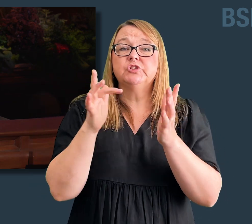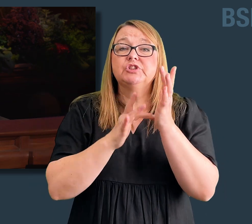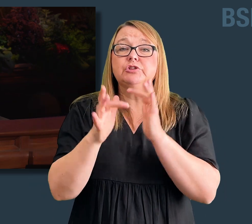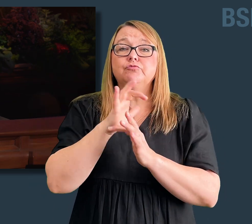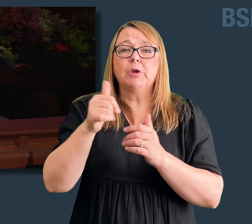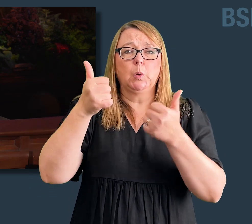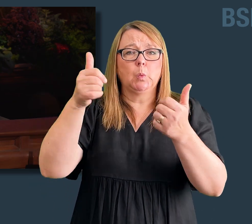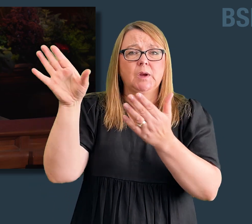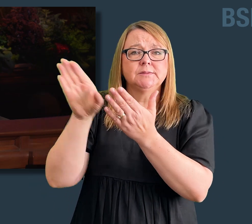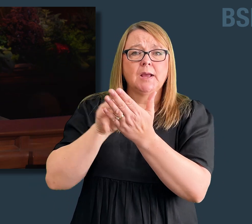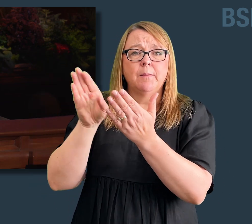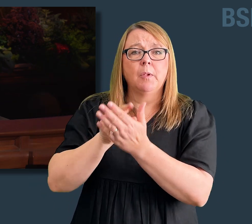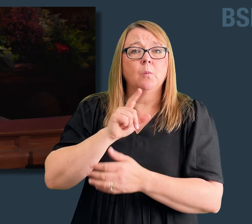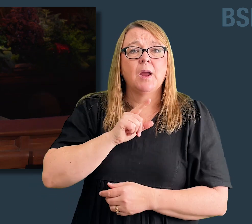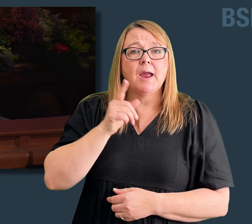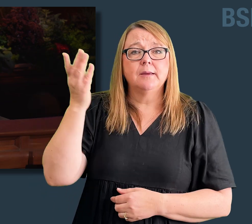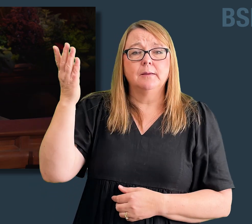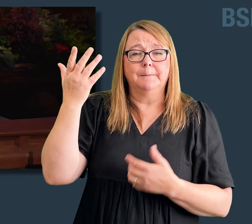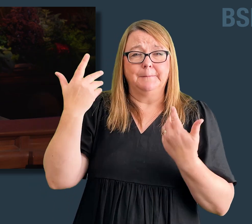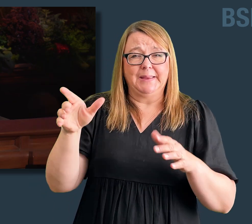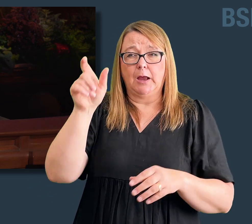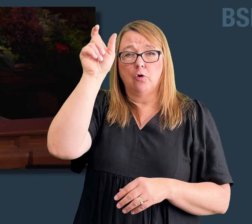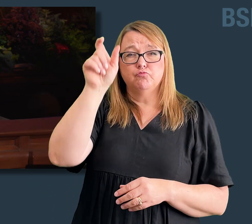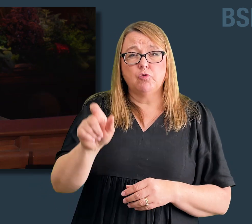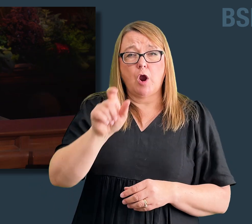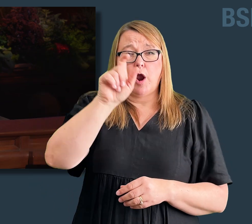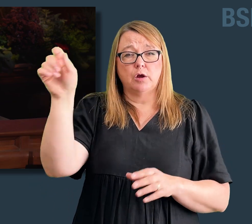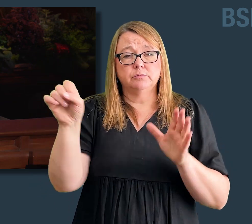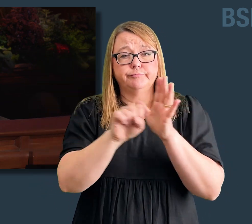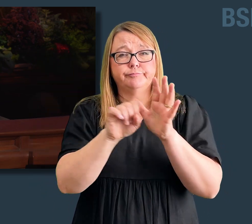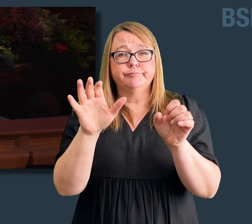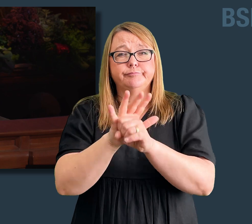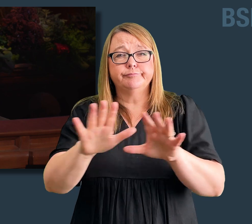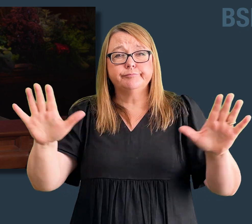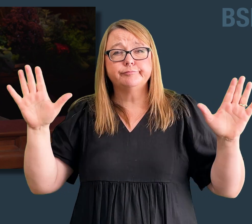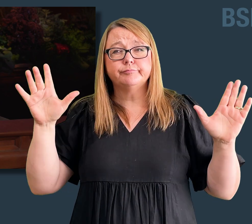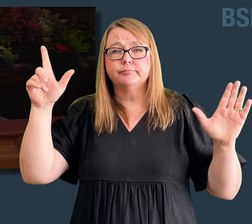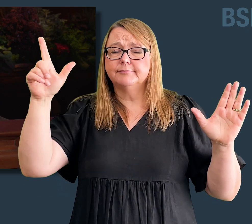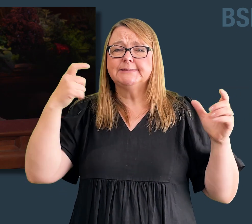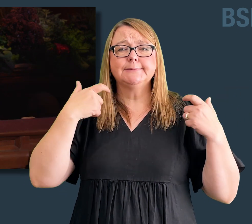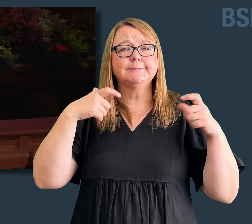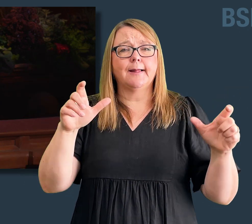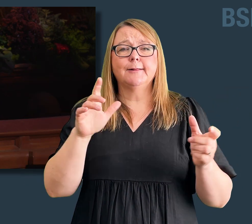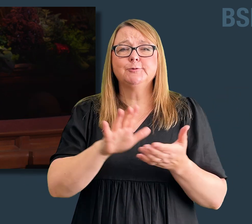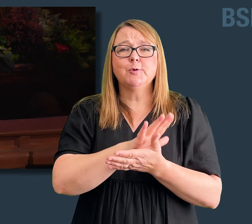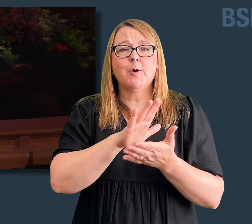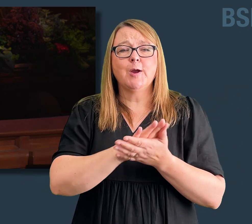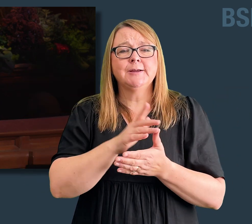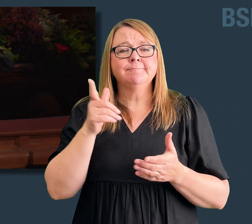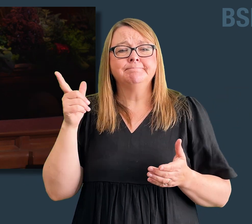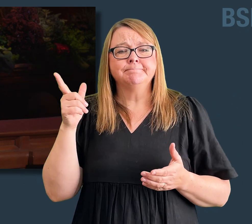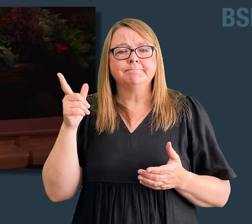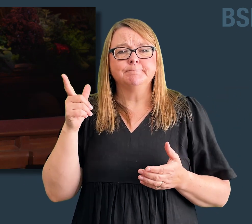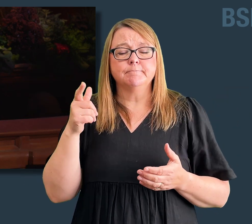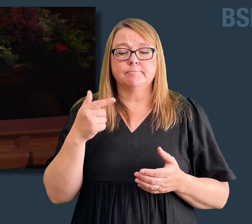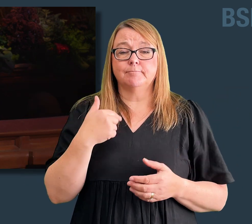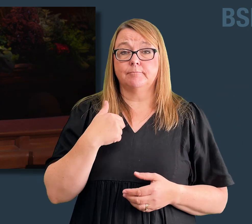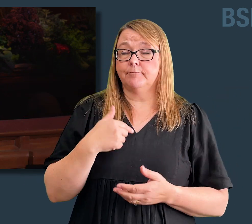ultimate exemplar, who, for the joy that was set before him, endured the cross. My mother recently